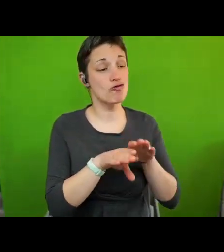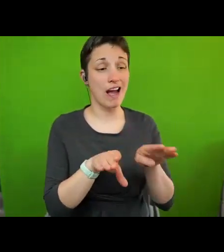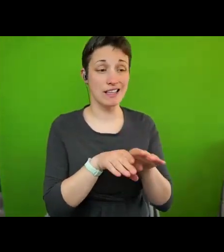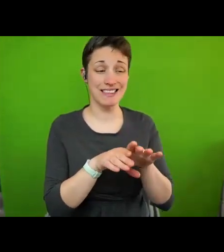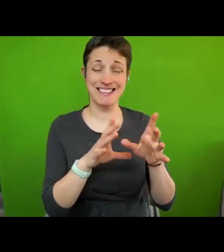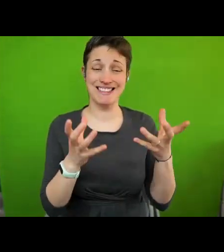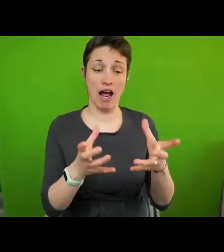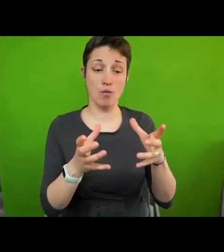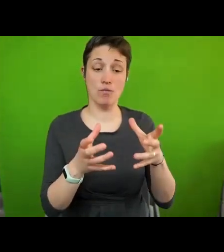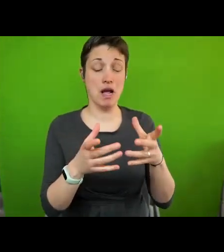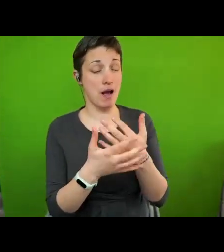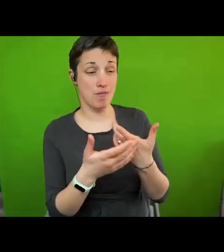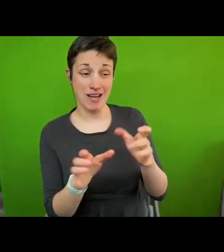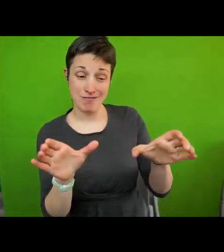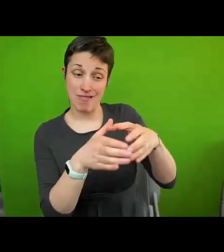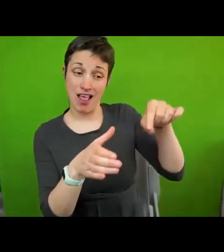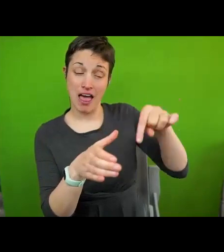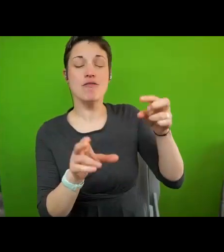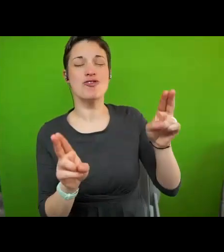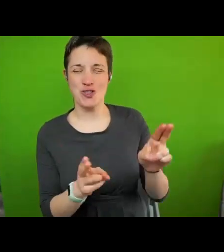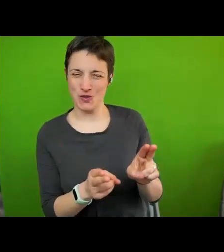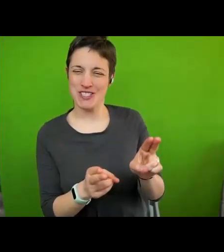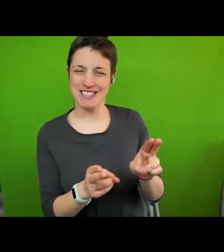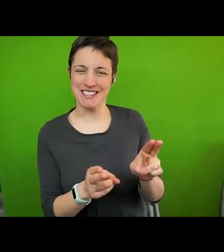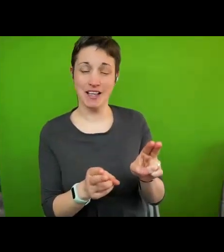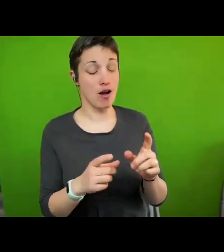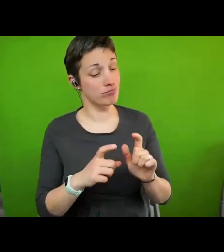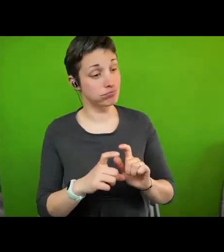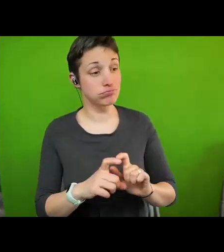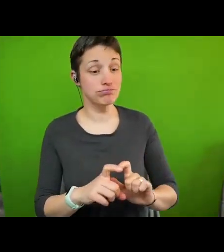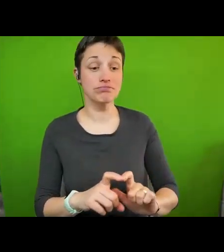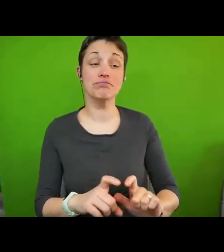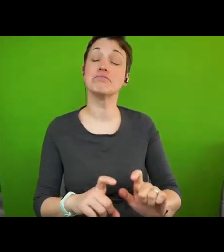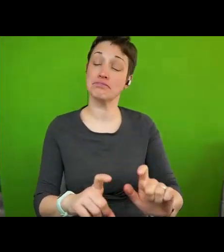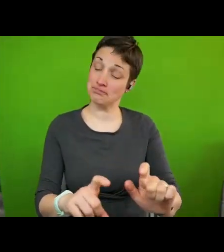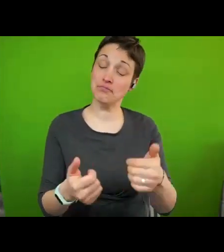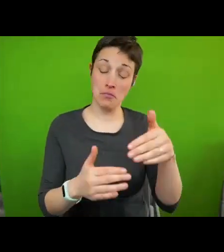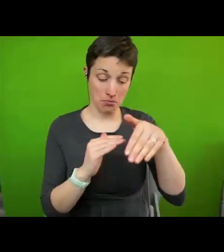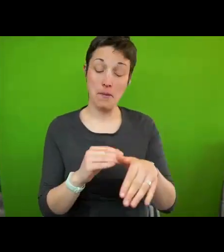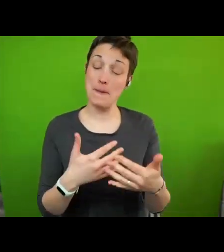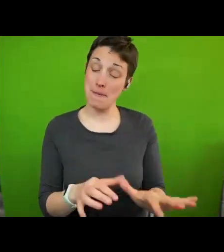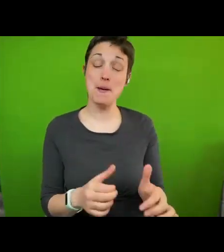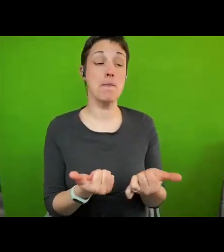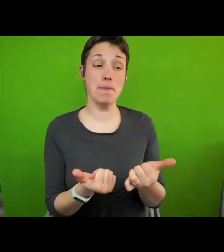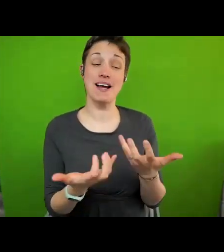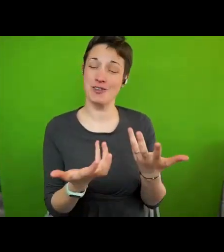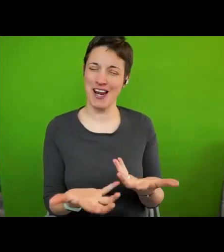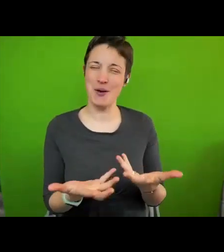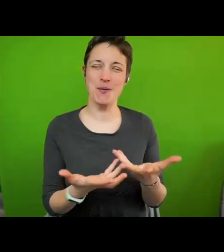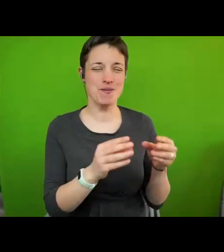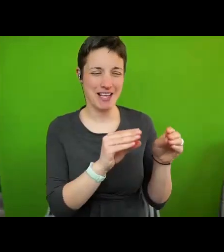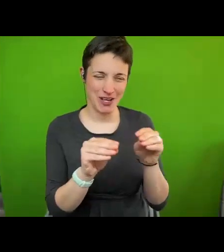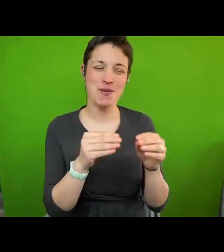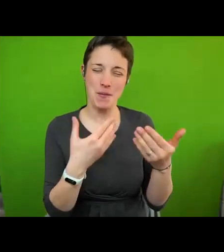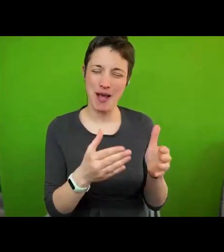that category, and we've seen a continued decline of that category over a number of years. We also highlight the